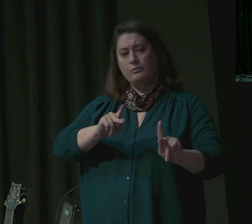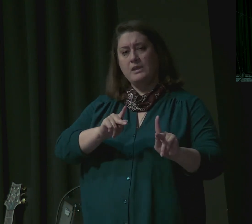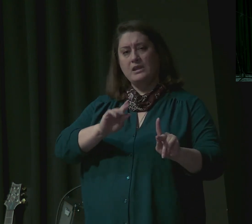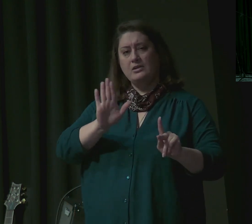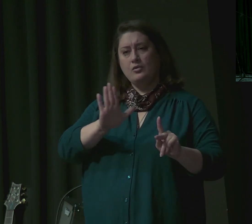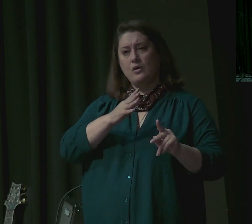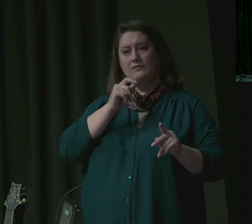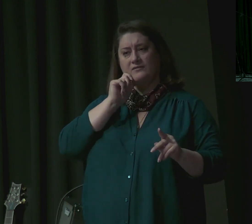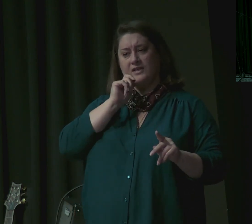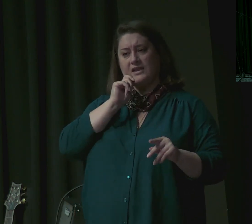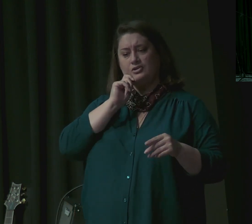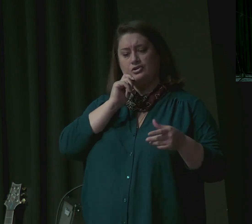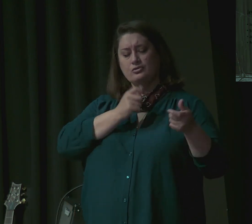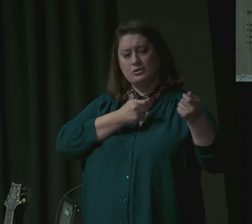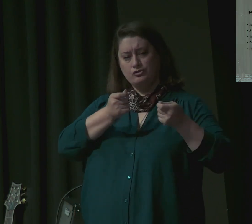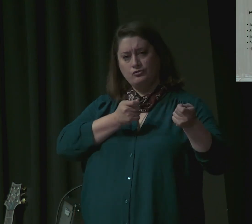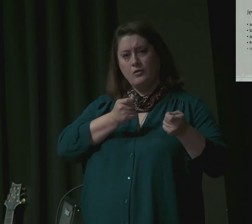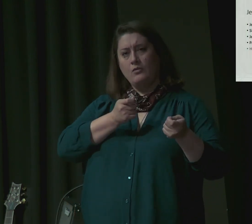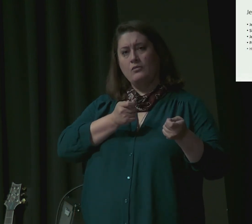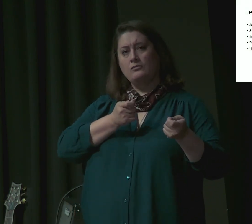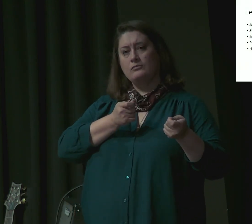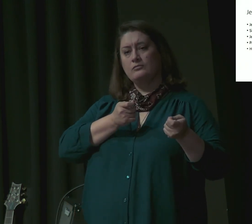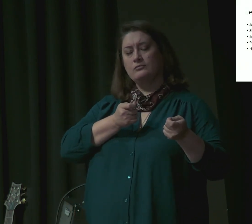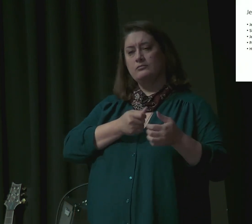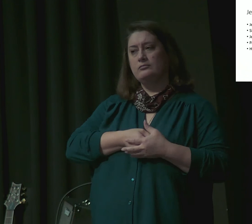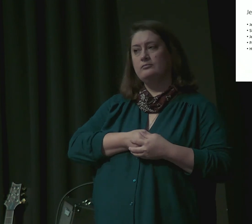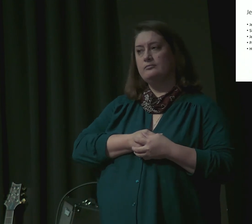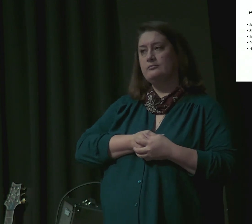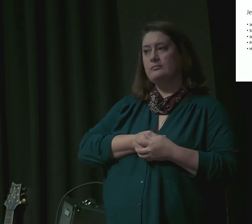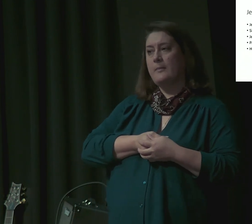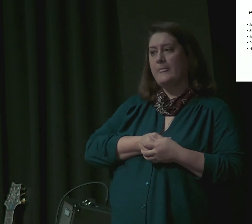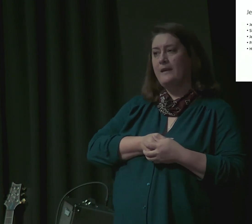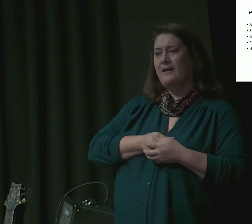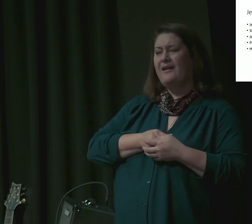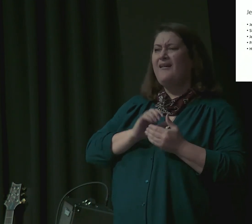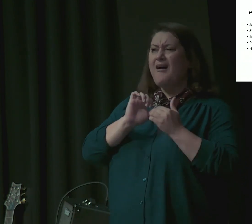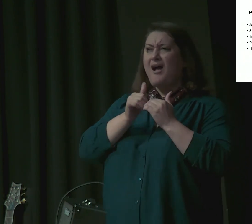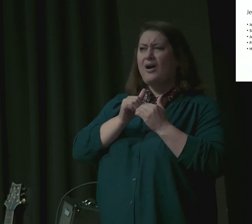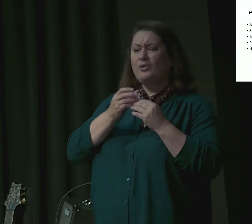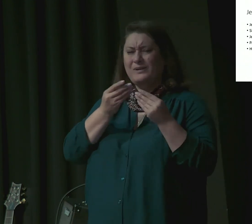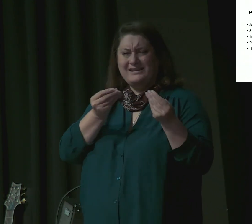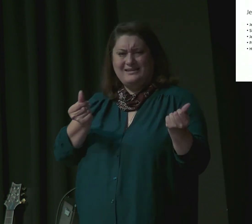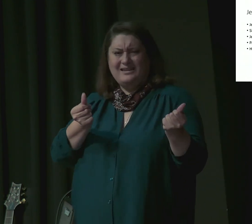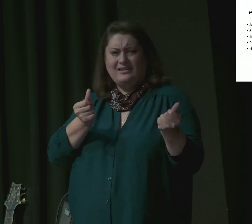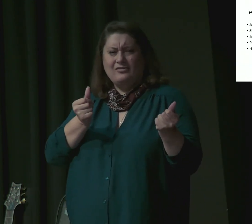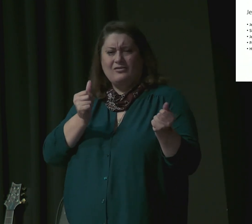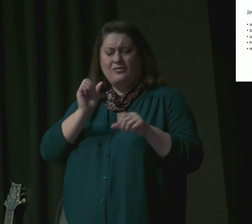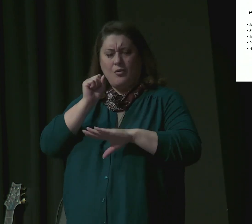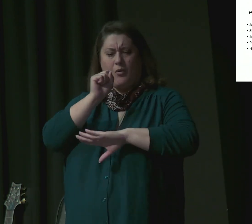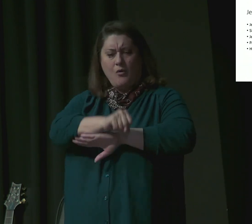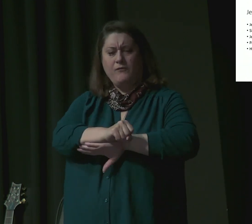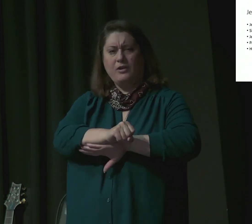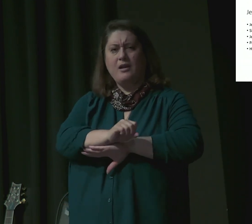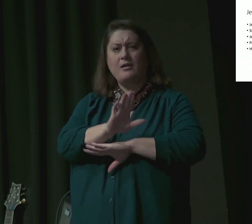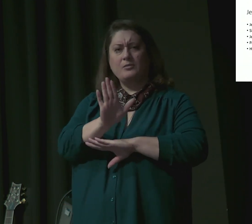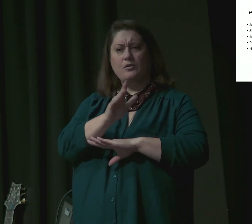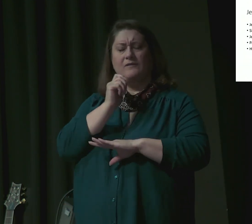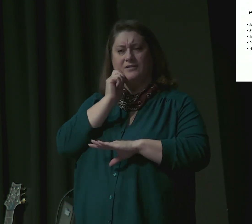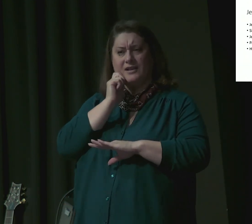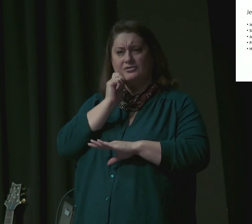so how do we deal how do we overcome the cluster of sins of which jealousy